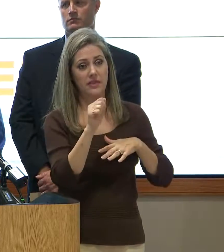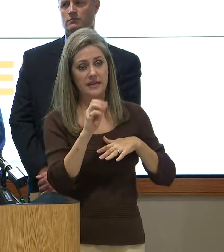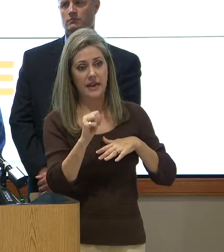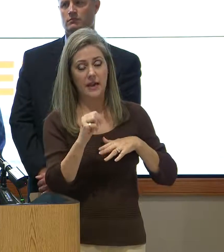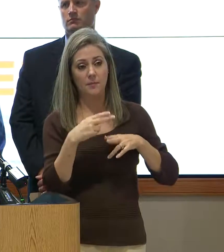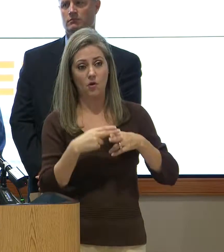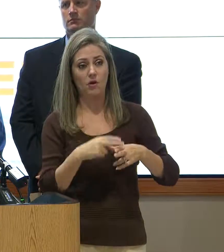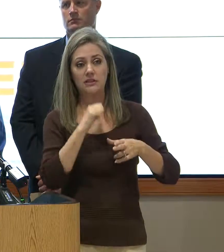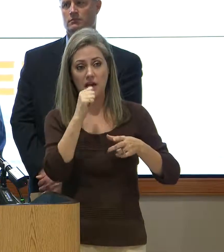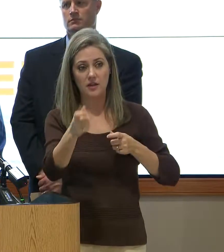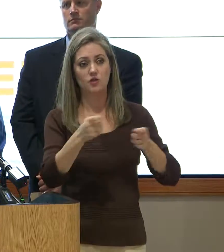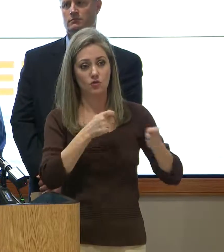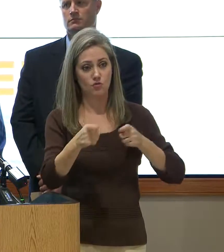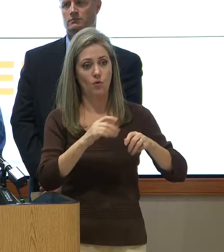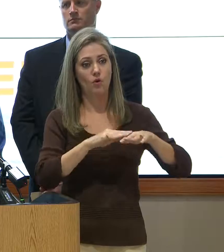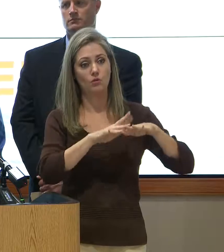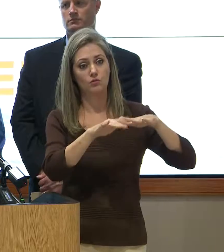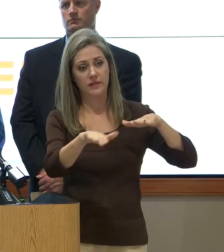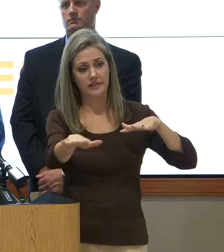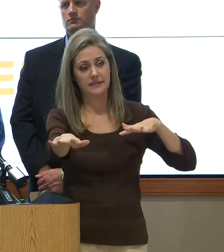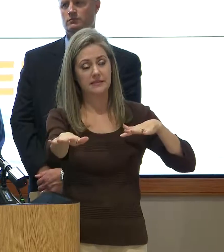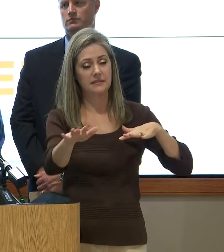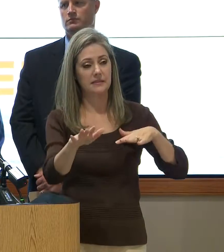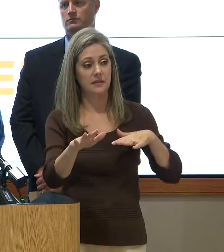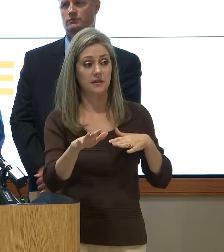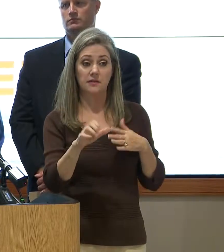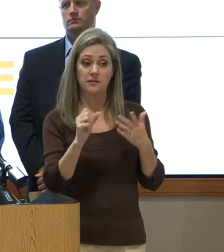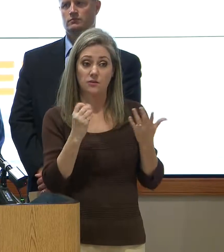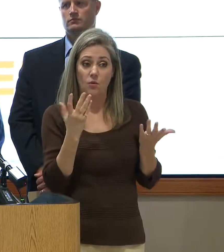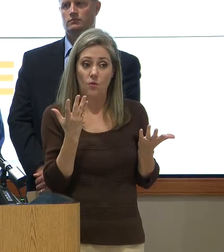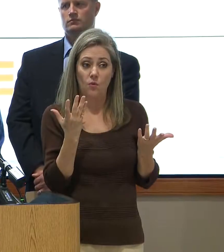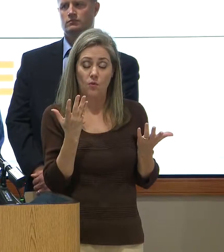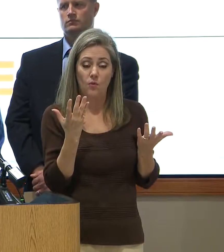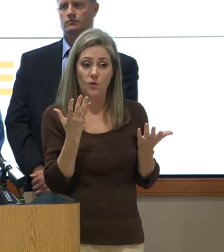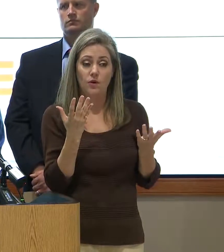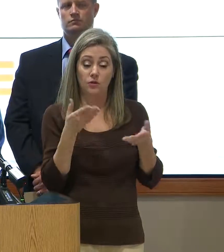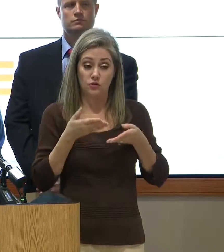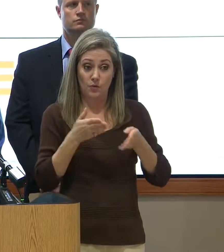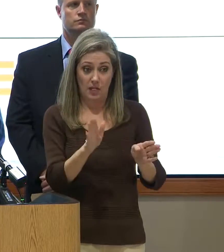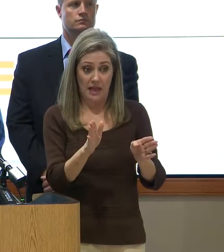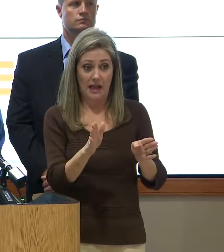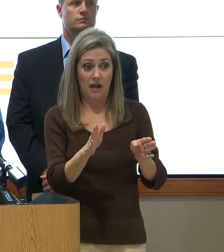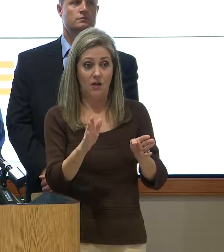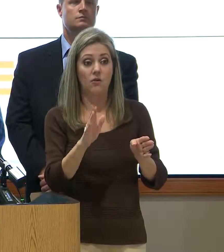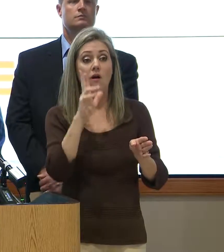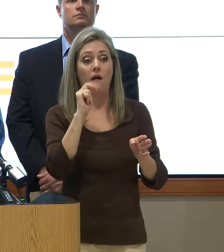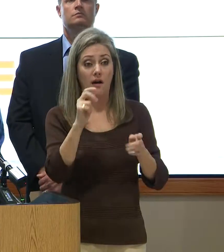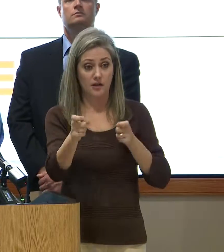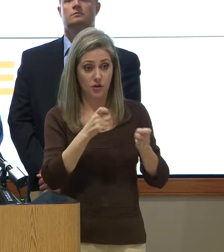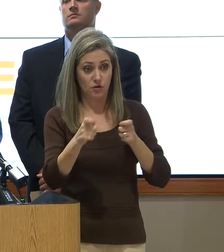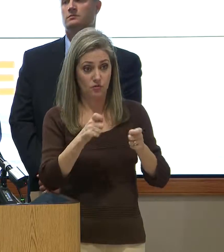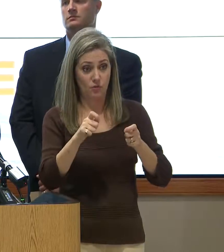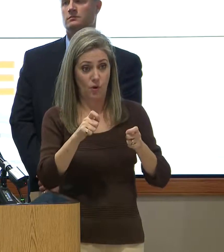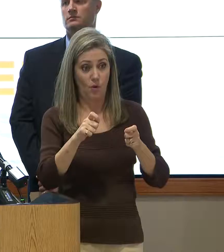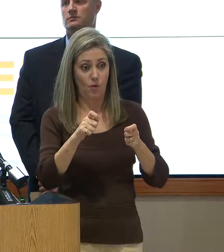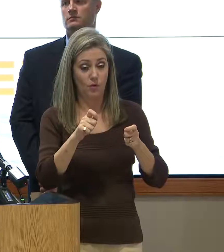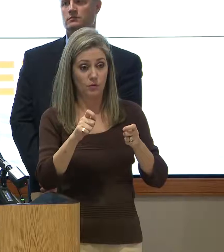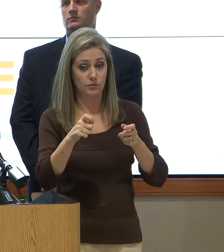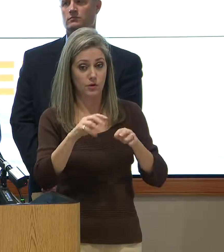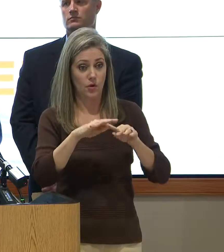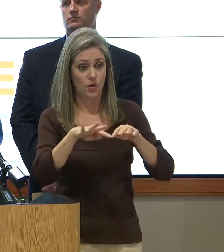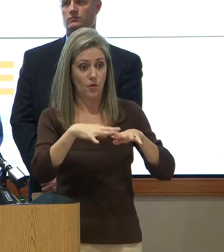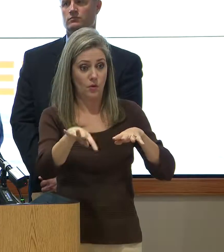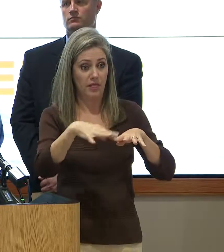called an uncontrolled release. So it was a question of do you allow that uncontrolled release to get even larger,